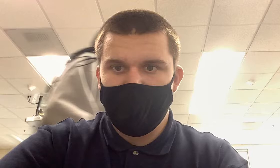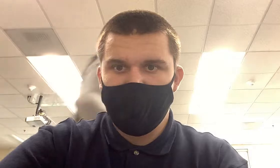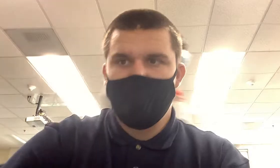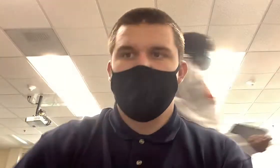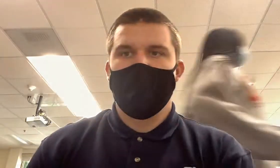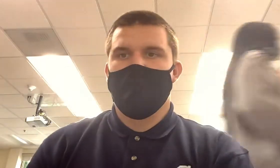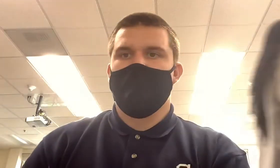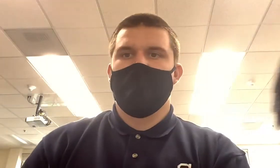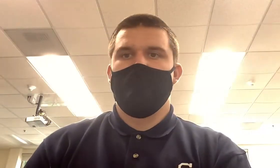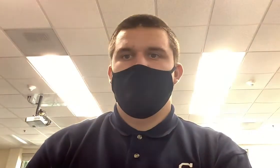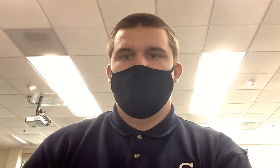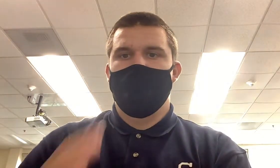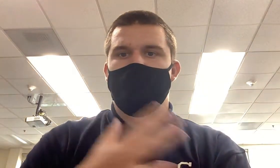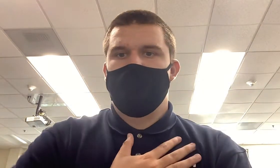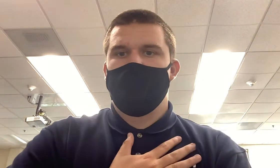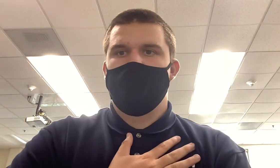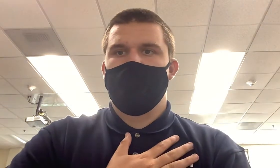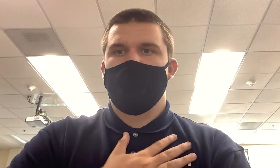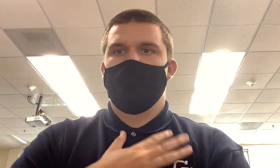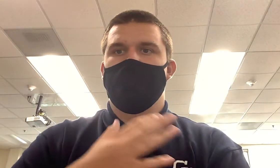You're going to go to the academic center? Yeah. Right.